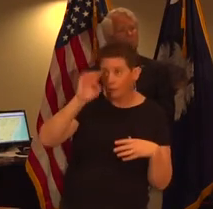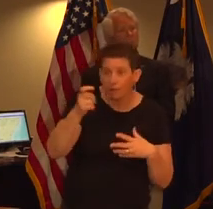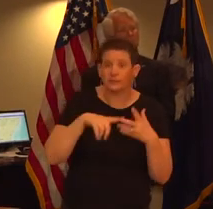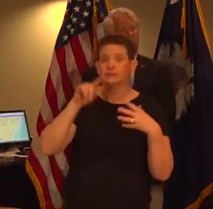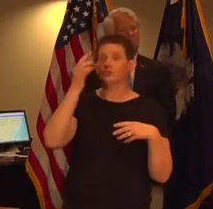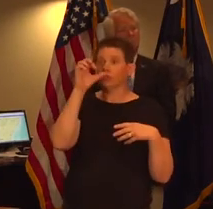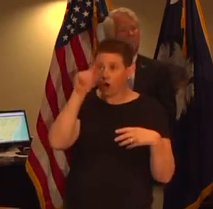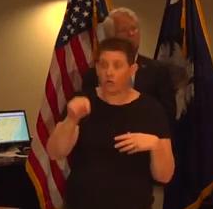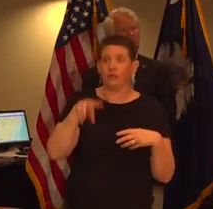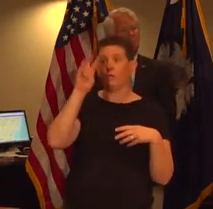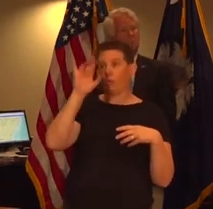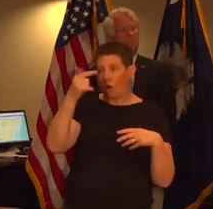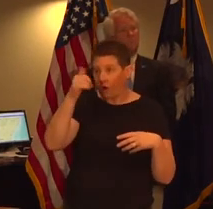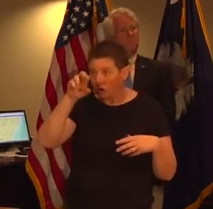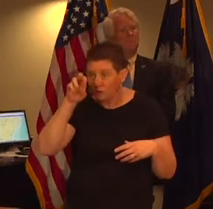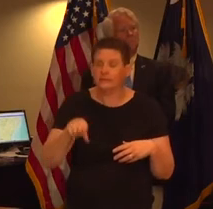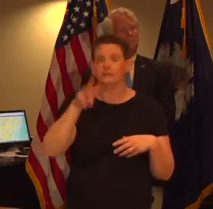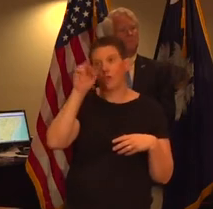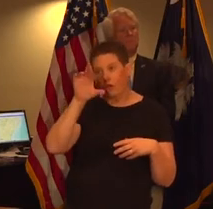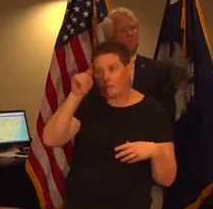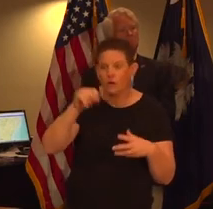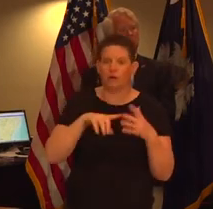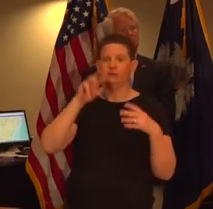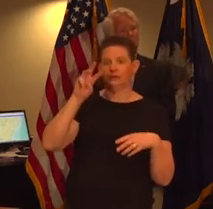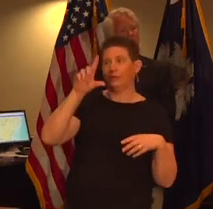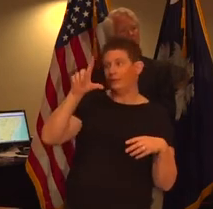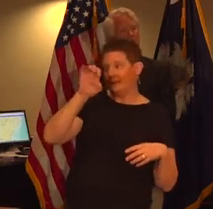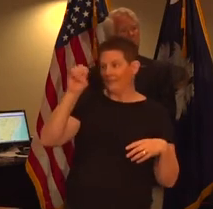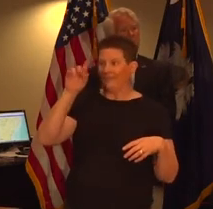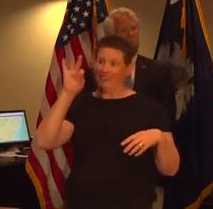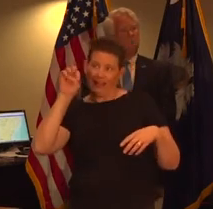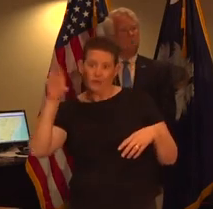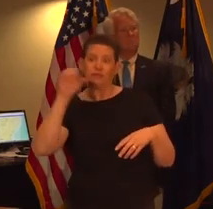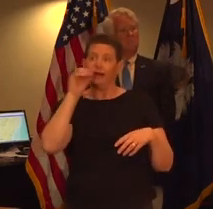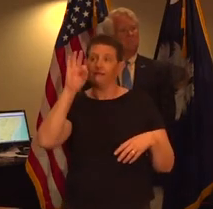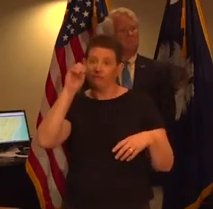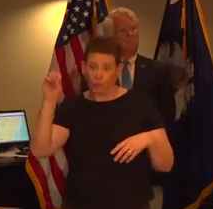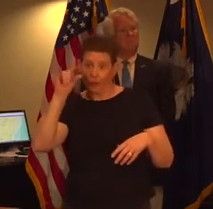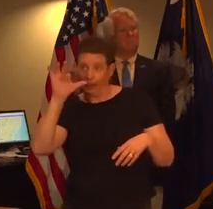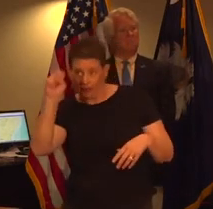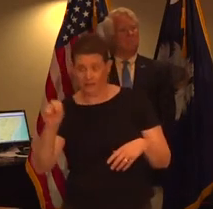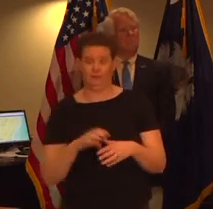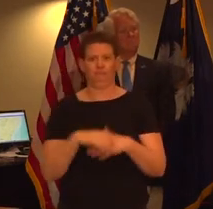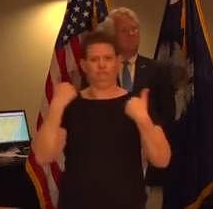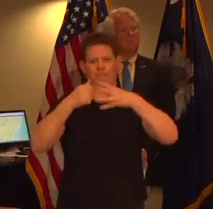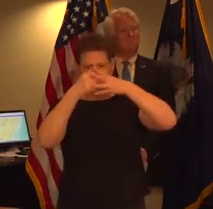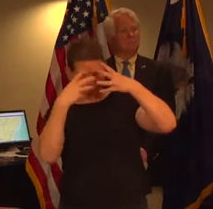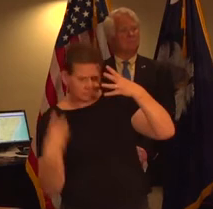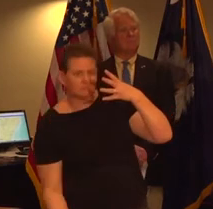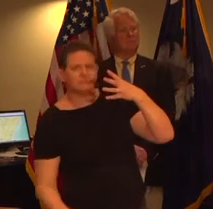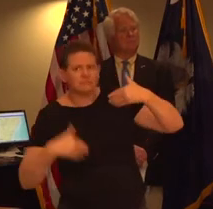target walgreens walmart w leaf flowers and food lion that is a remarkable